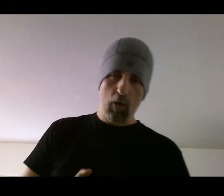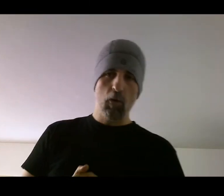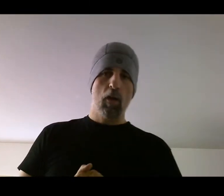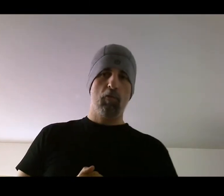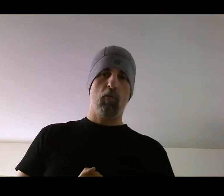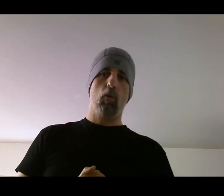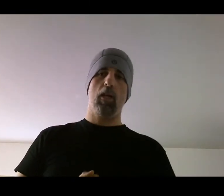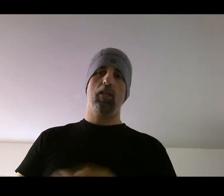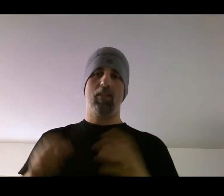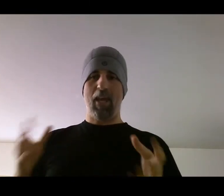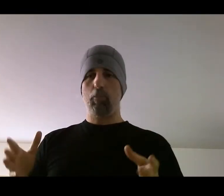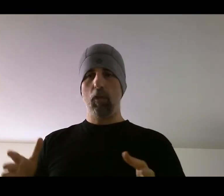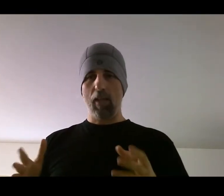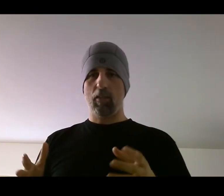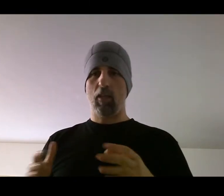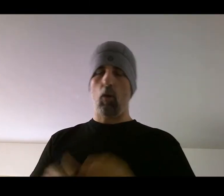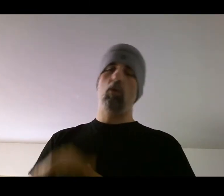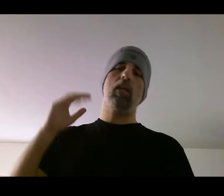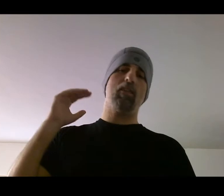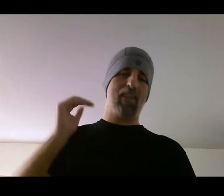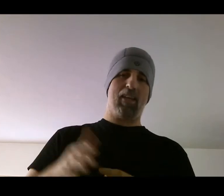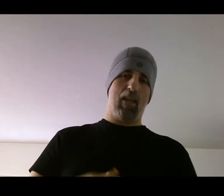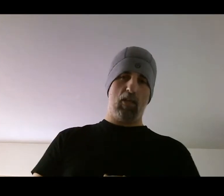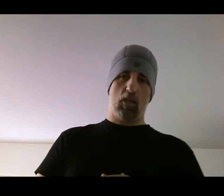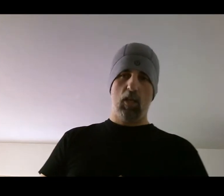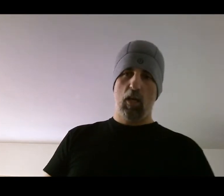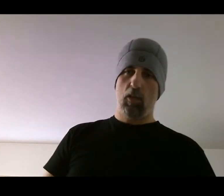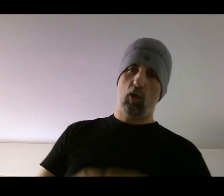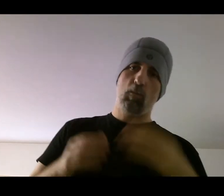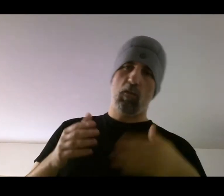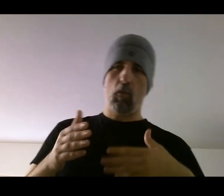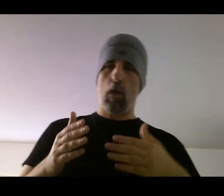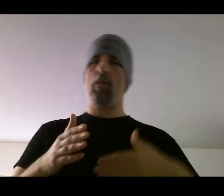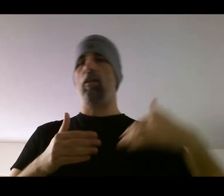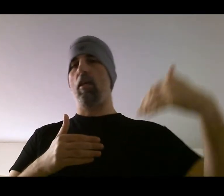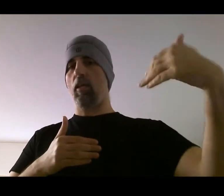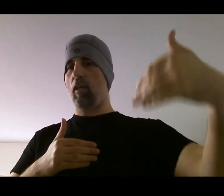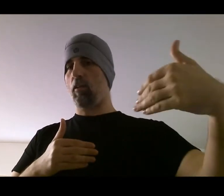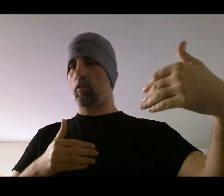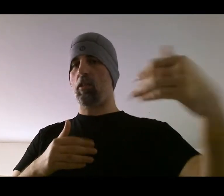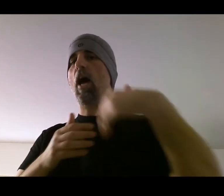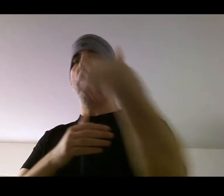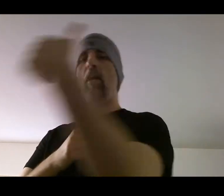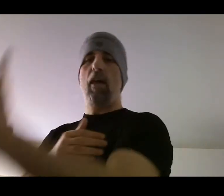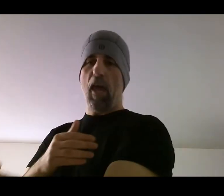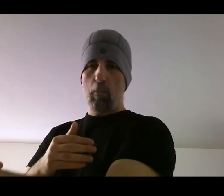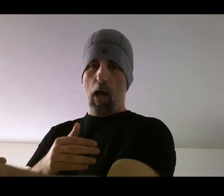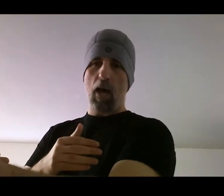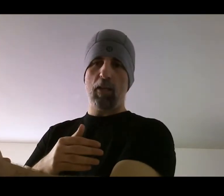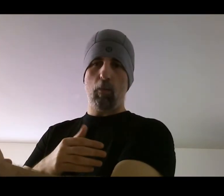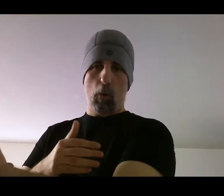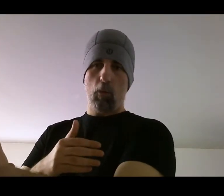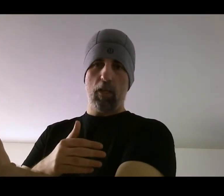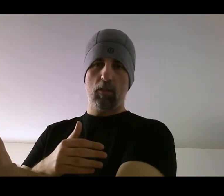Now, for an example, I'd say, go look at the Tekken engine in terms of the way that they can get to the side and behind opponents